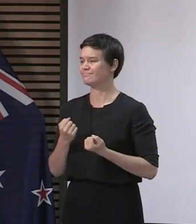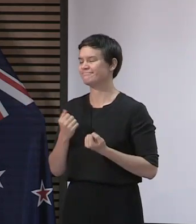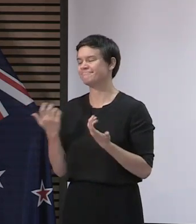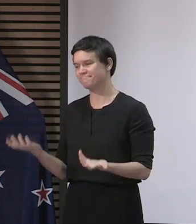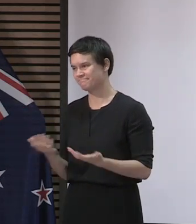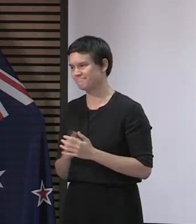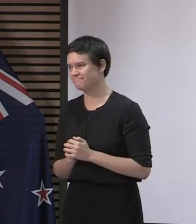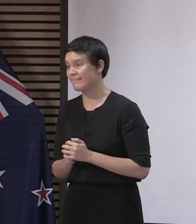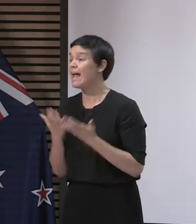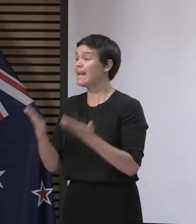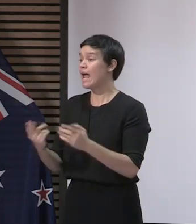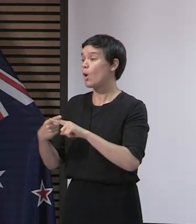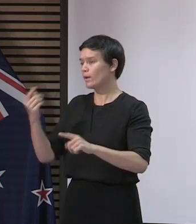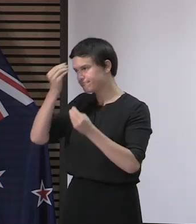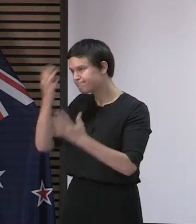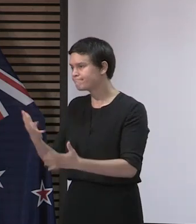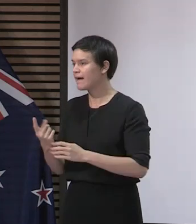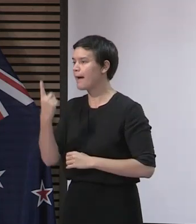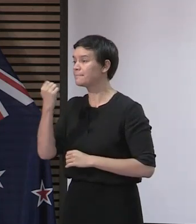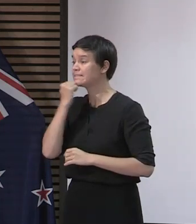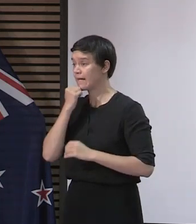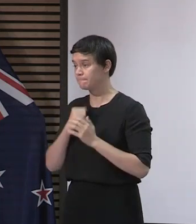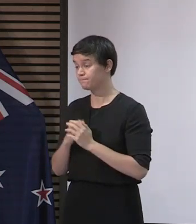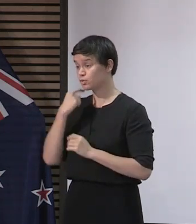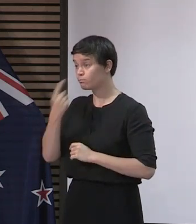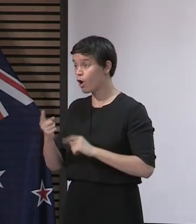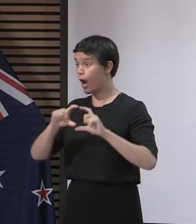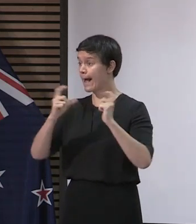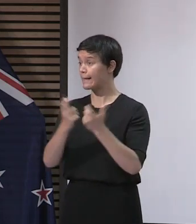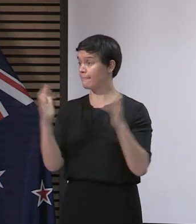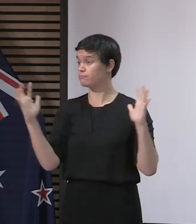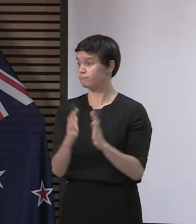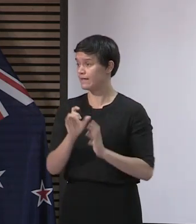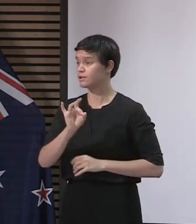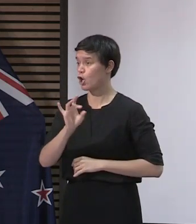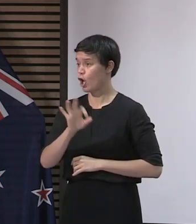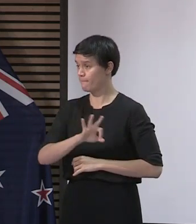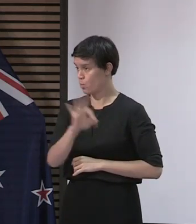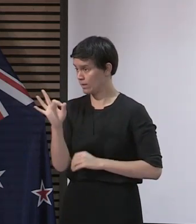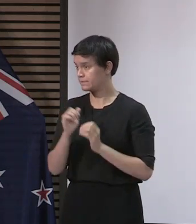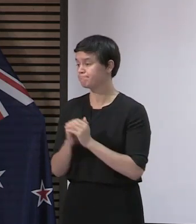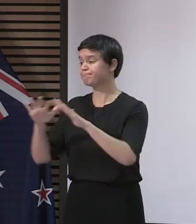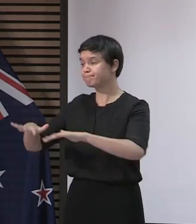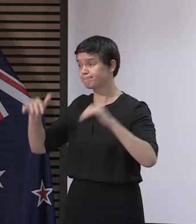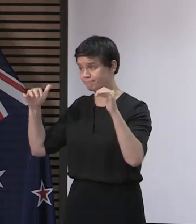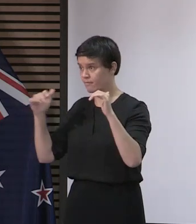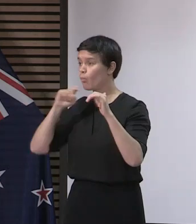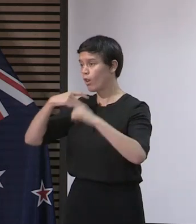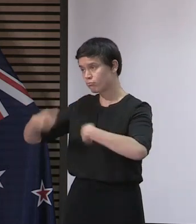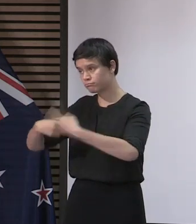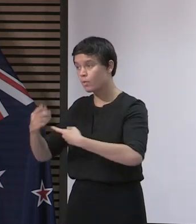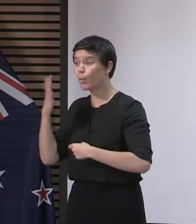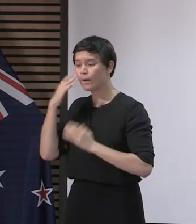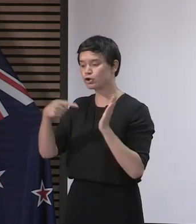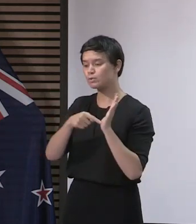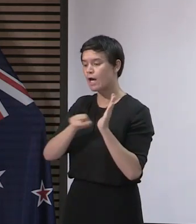be running the week ahead. Tomorrow, Cabinet meets from 10am. The House sits Tuesday to Thursday from 2 till 6pm with